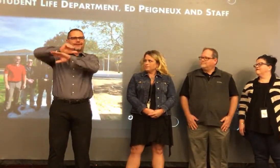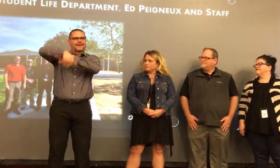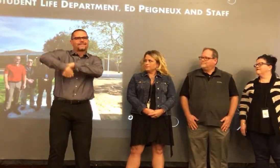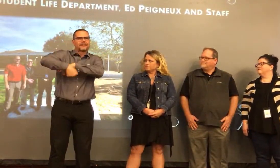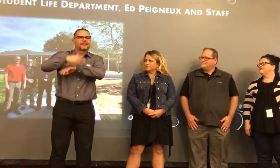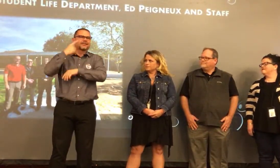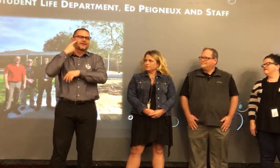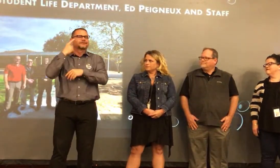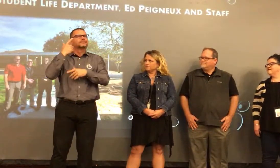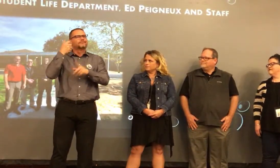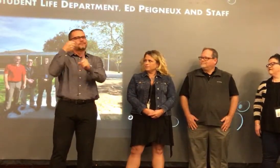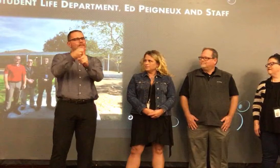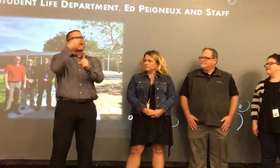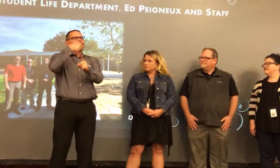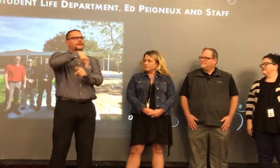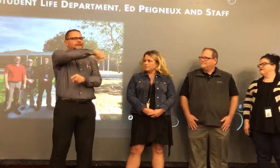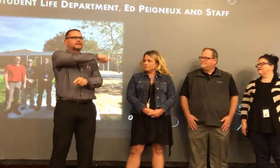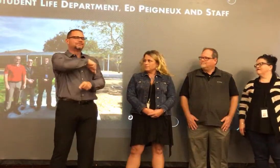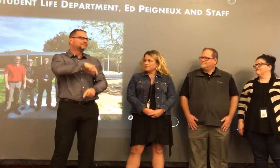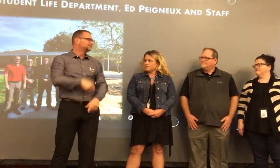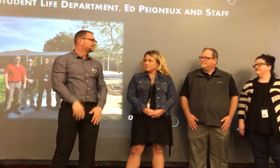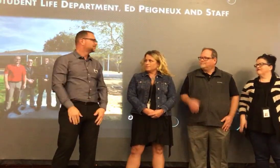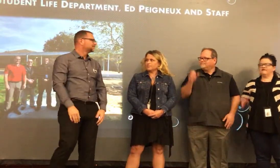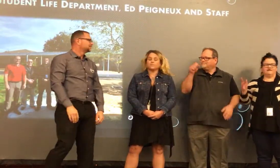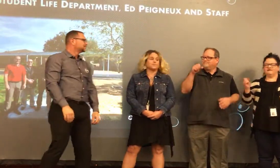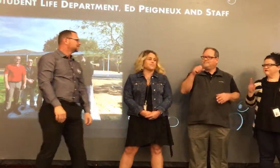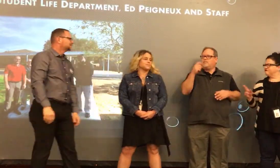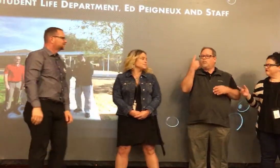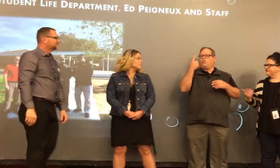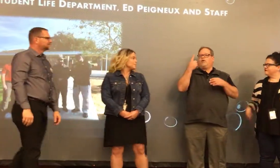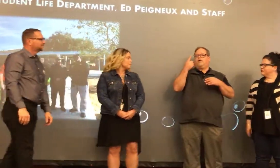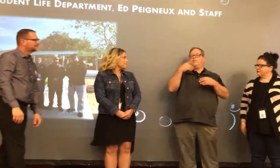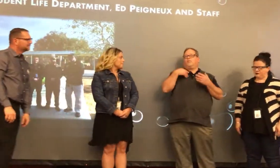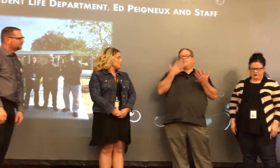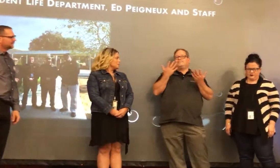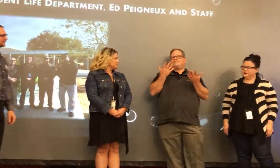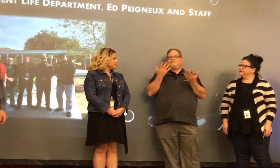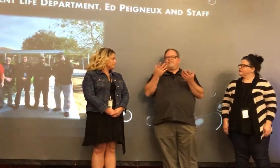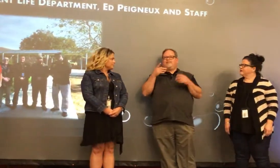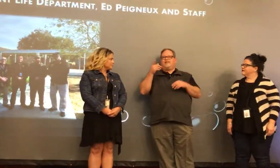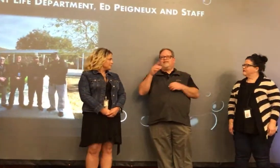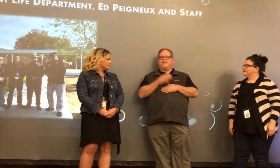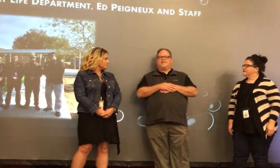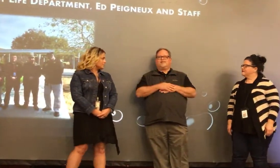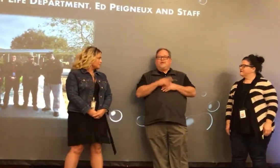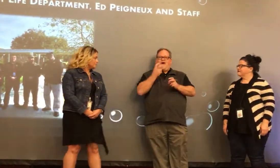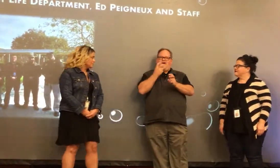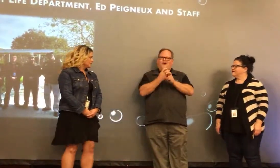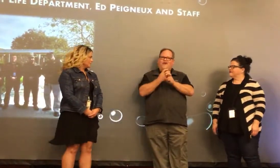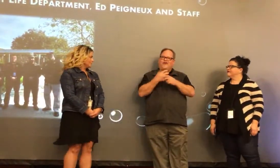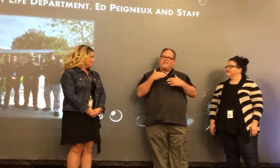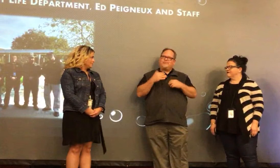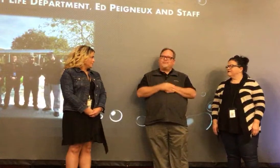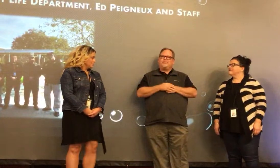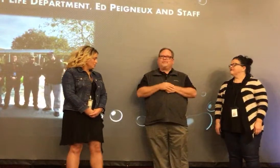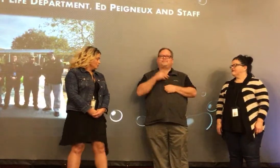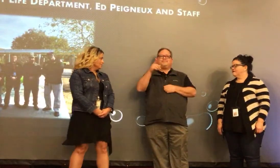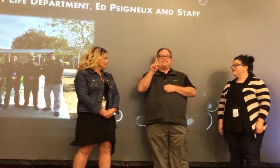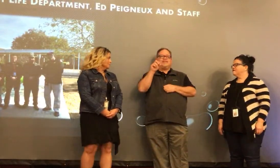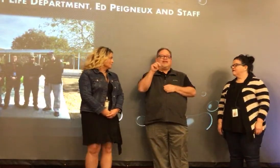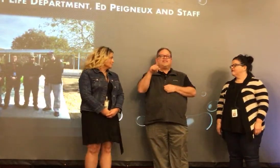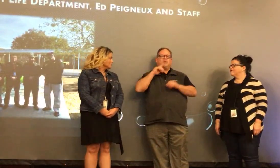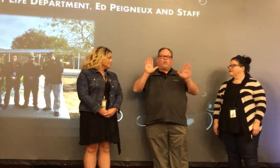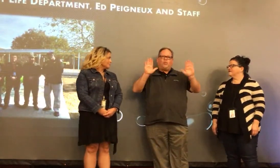was safe anything that happened in the evening that was an impact on these staff members don was aware of right i mean